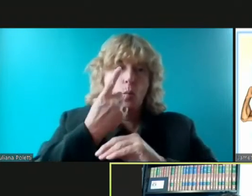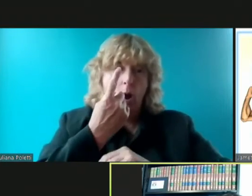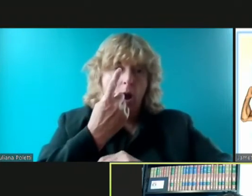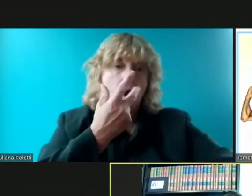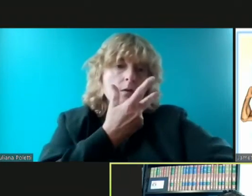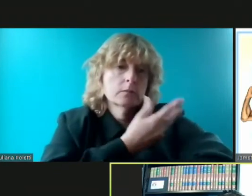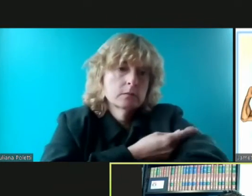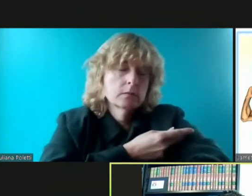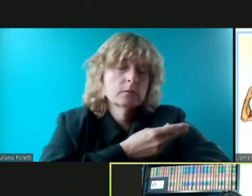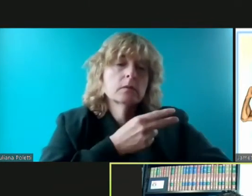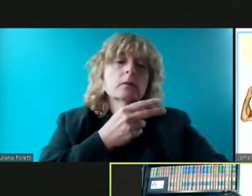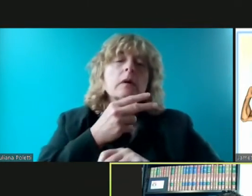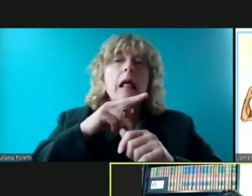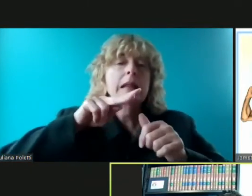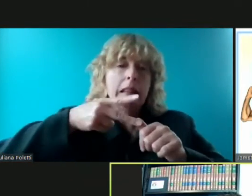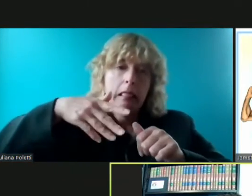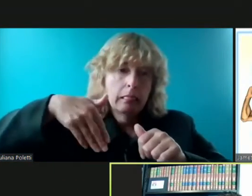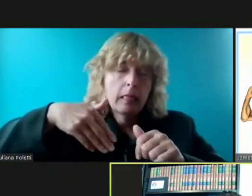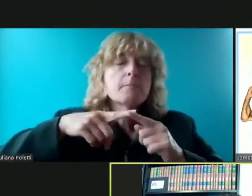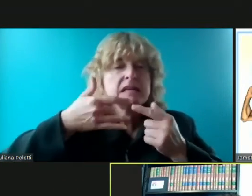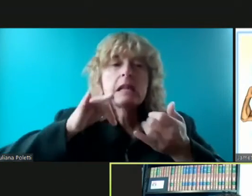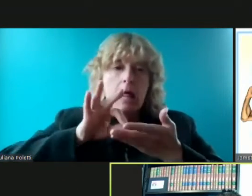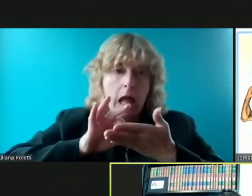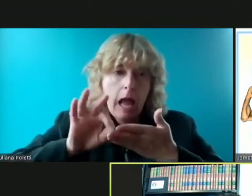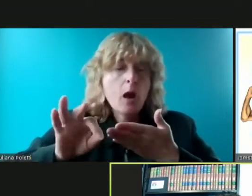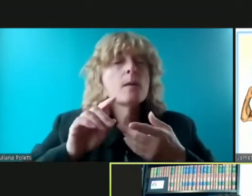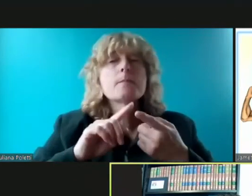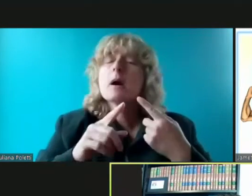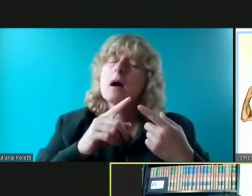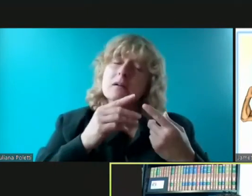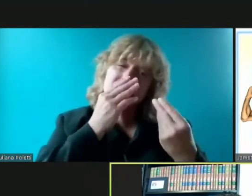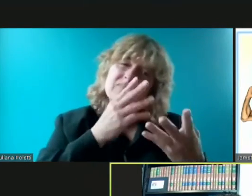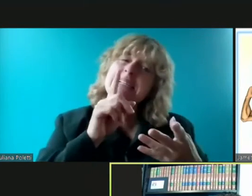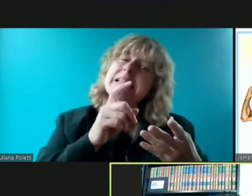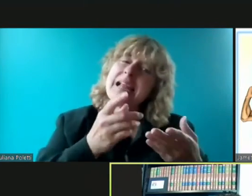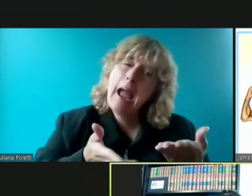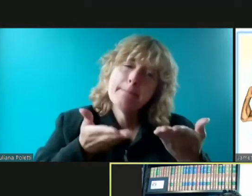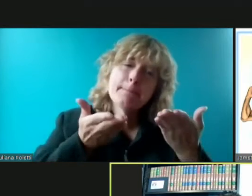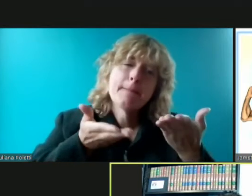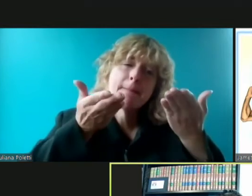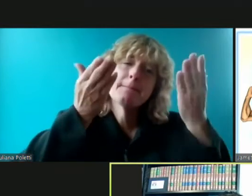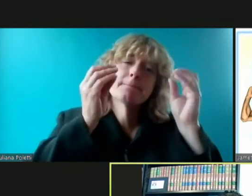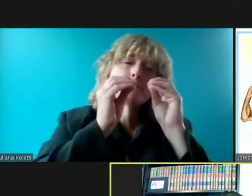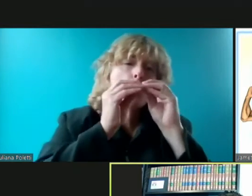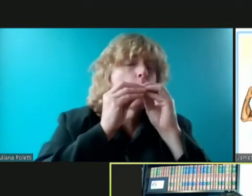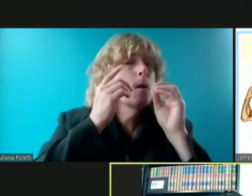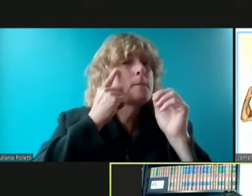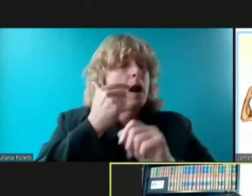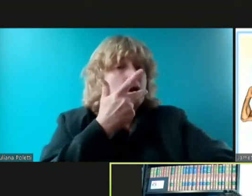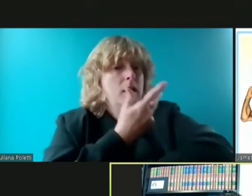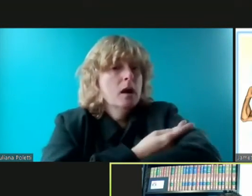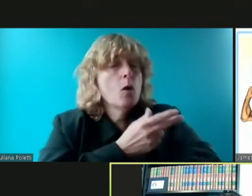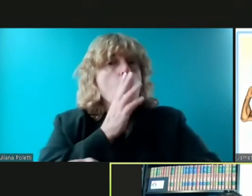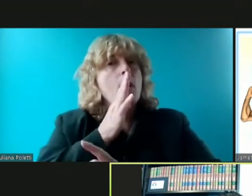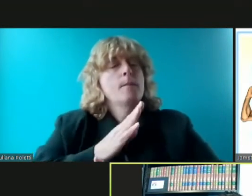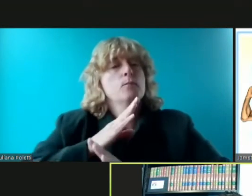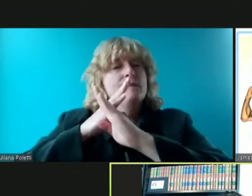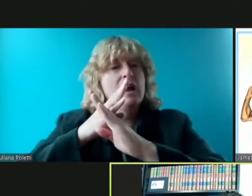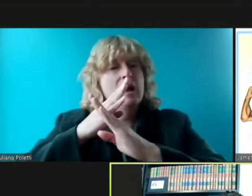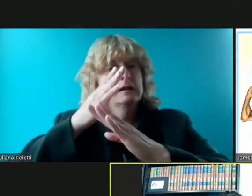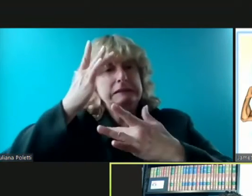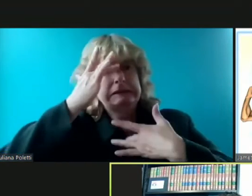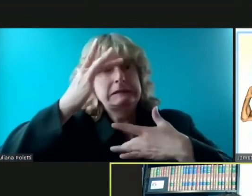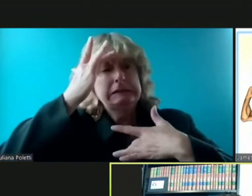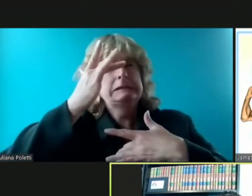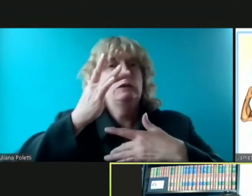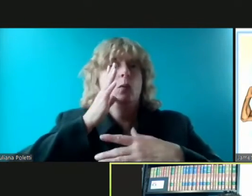vaccines actually prevent disease and hospitalizations and that's that's the really difficult part of covet 19 that's why we